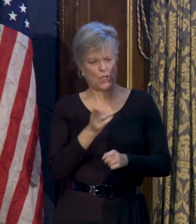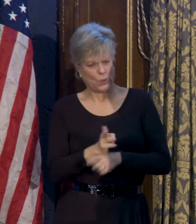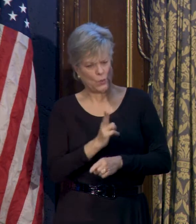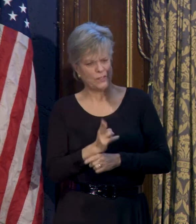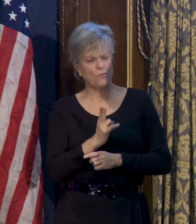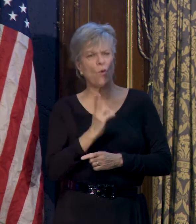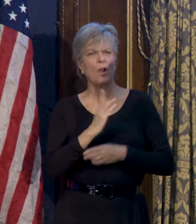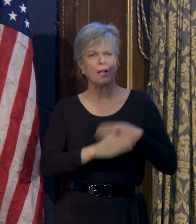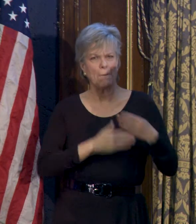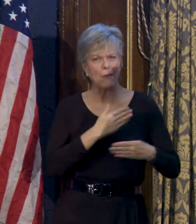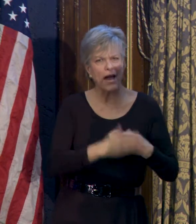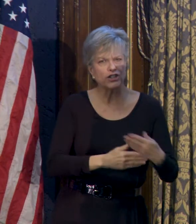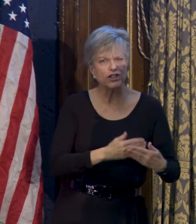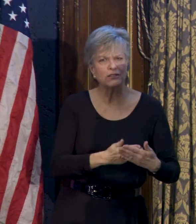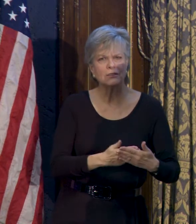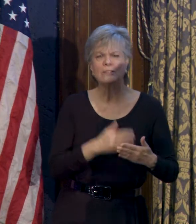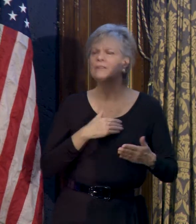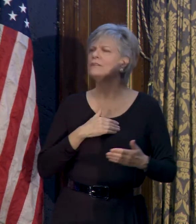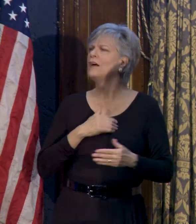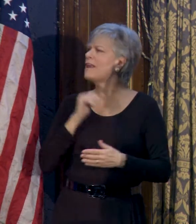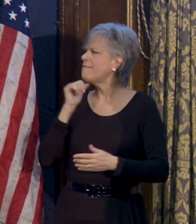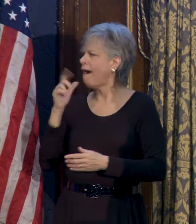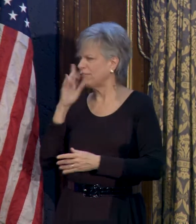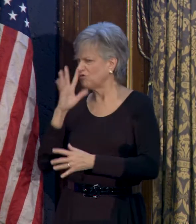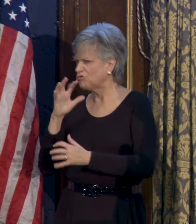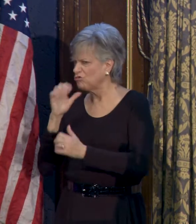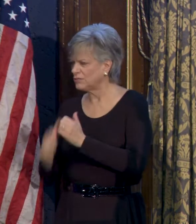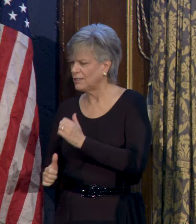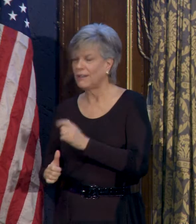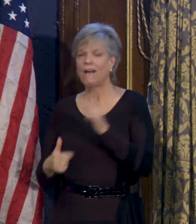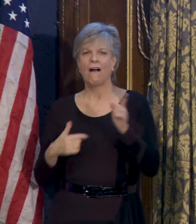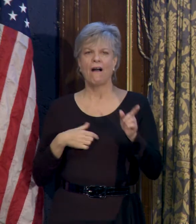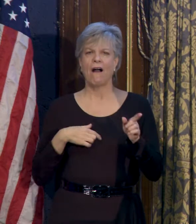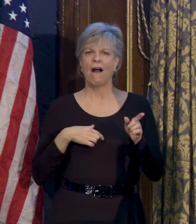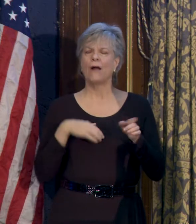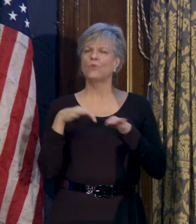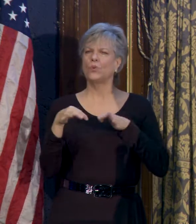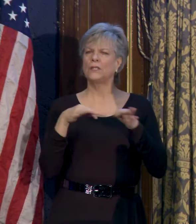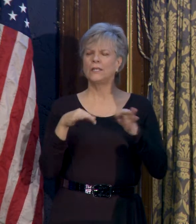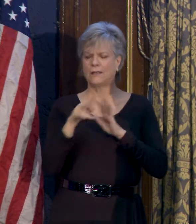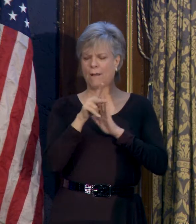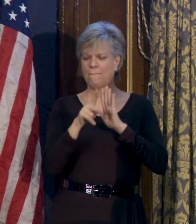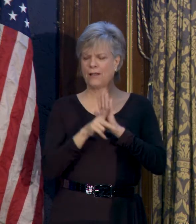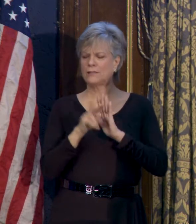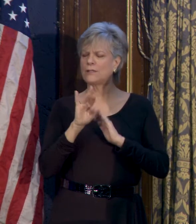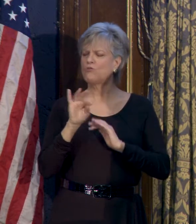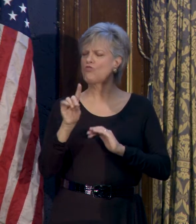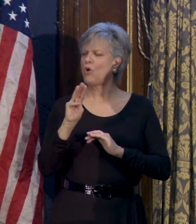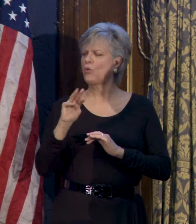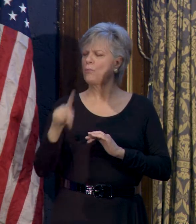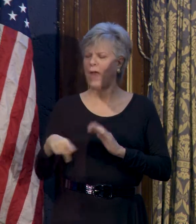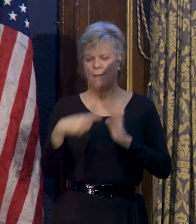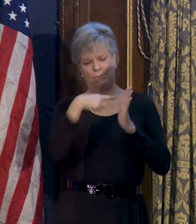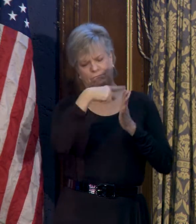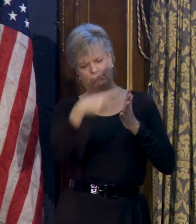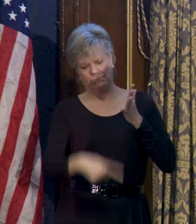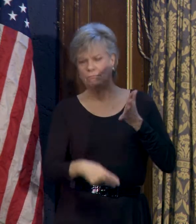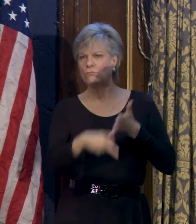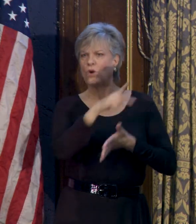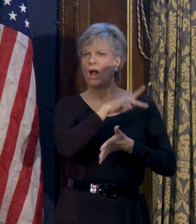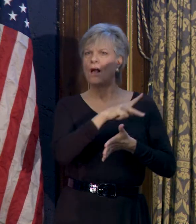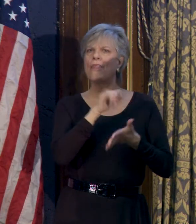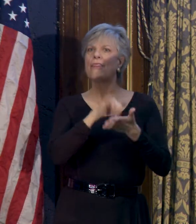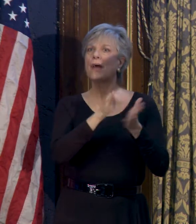I'm releasing today the policy roadmap and outlining my priorities for the next five years. The plan, as you'll hear in more